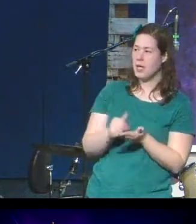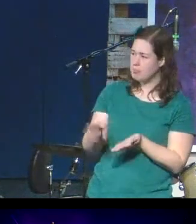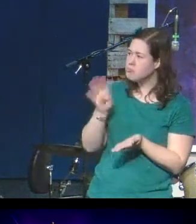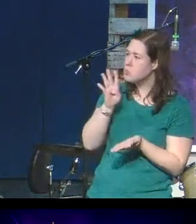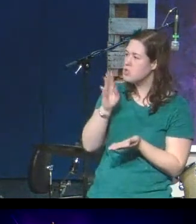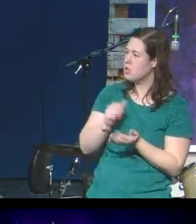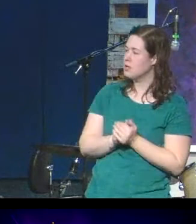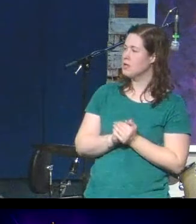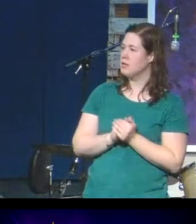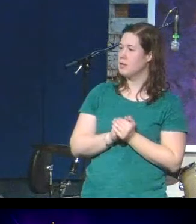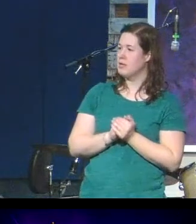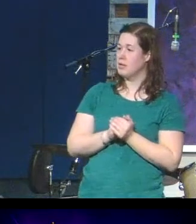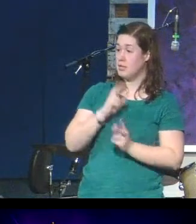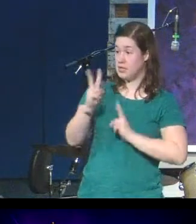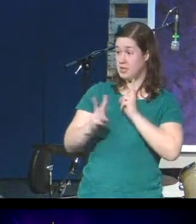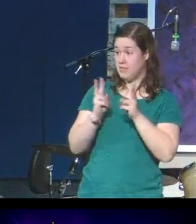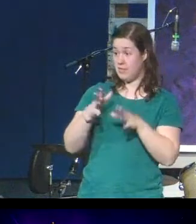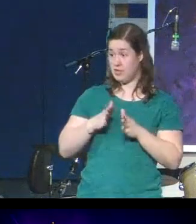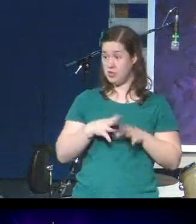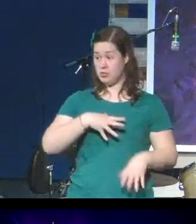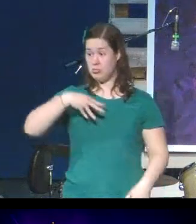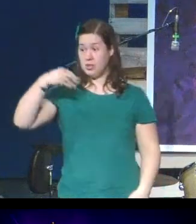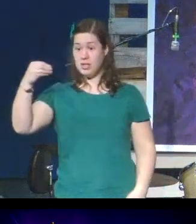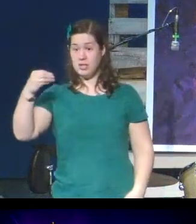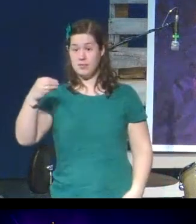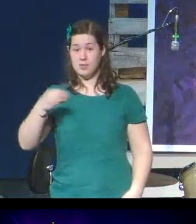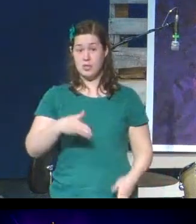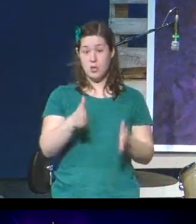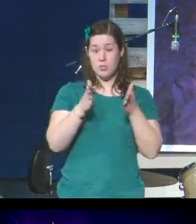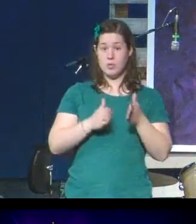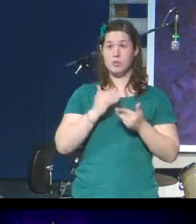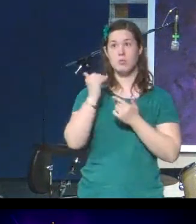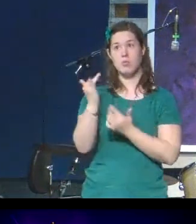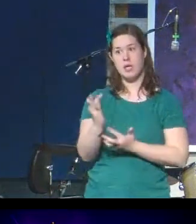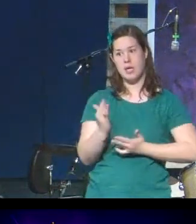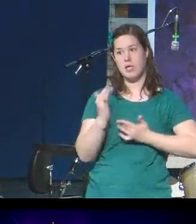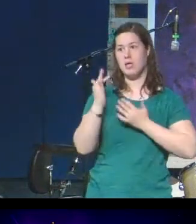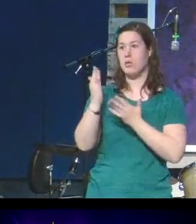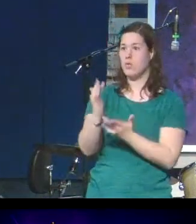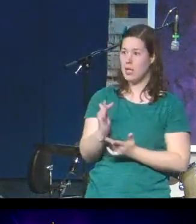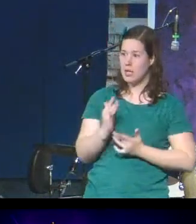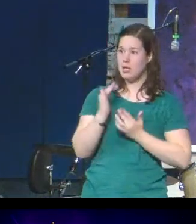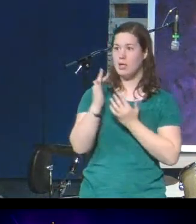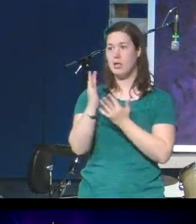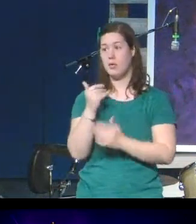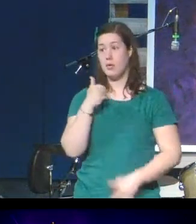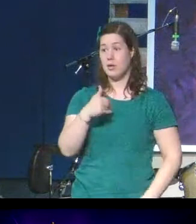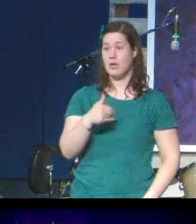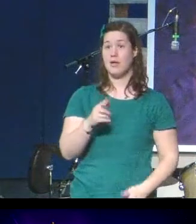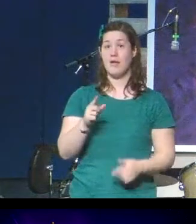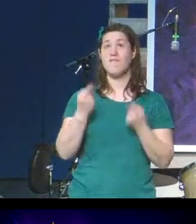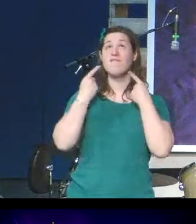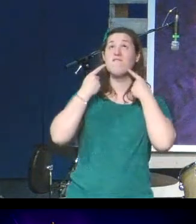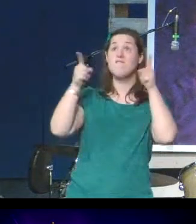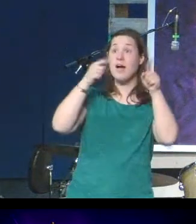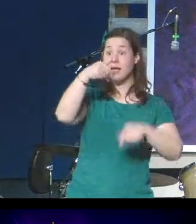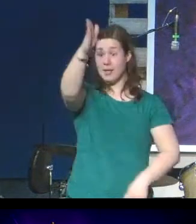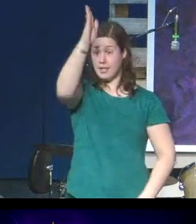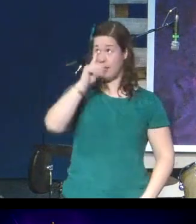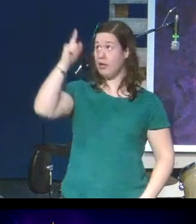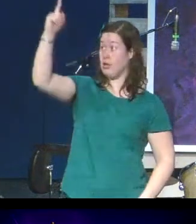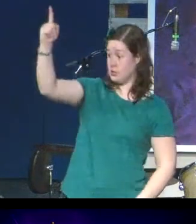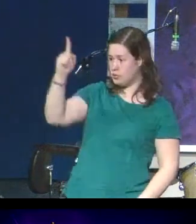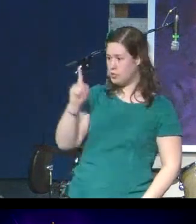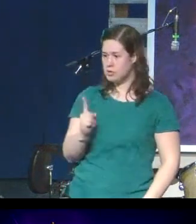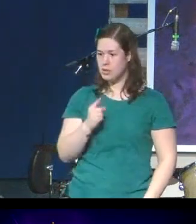And as the visitor leaves, the person is still waiting. And finally, God shows up. And the person says, Where have you been this whole